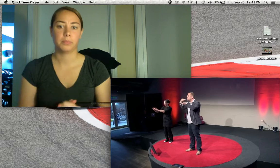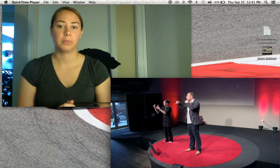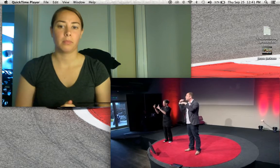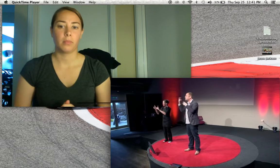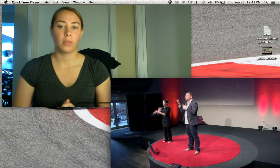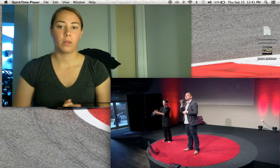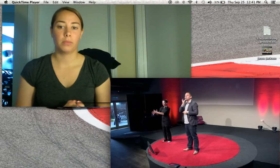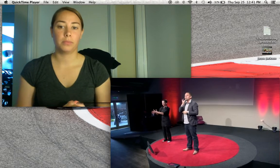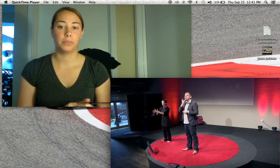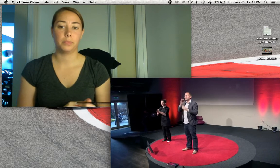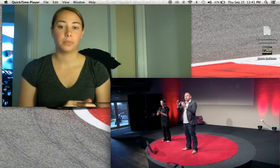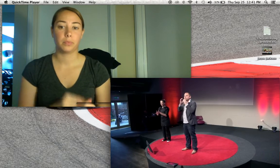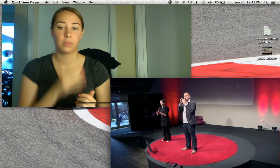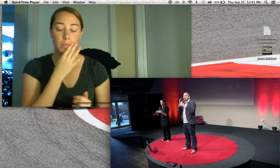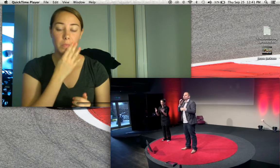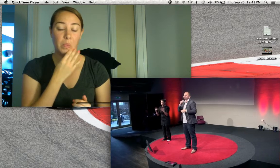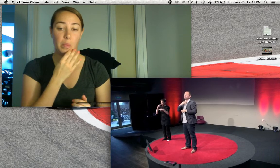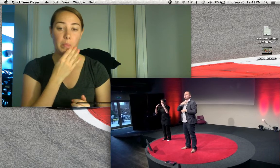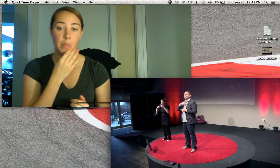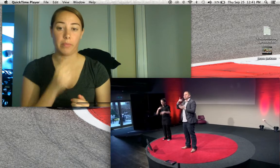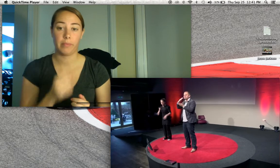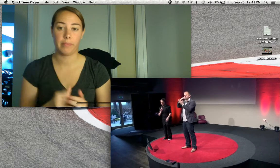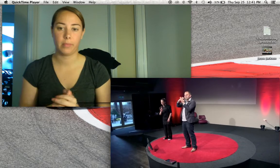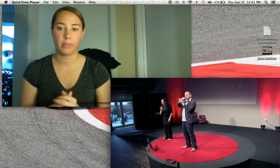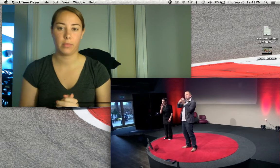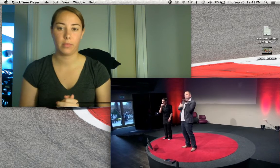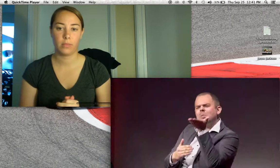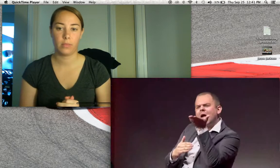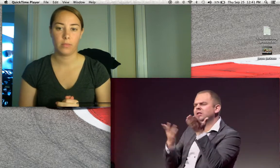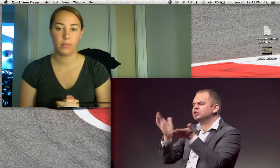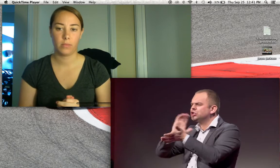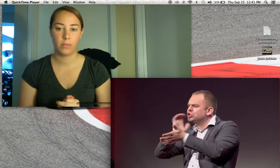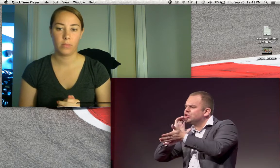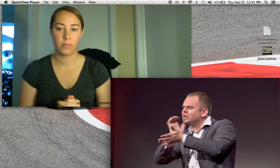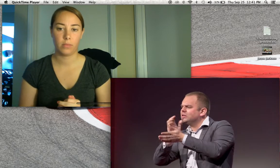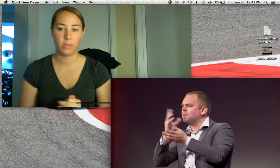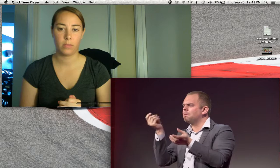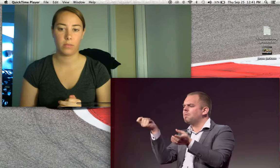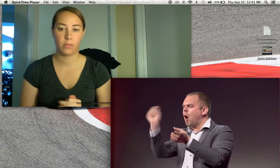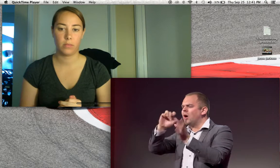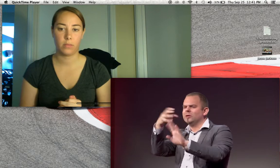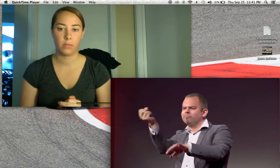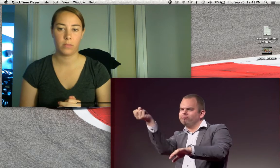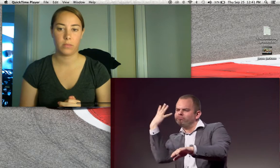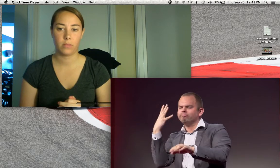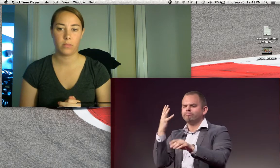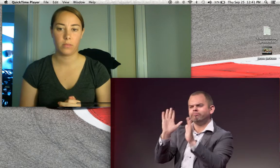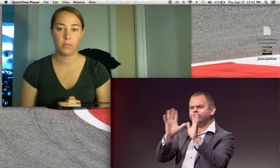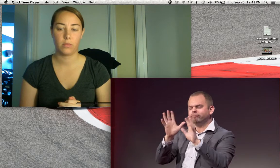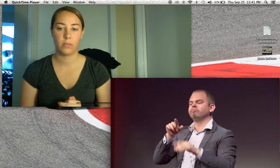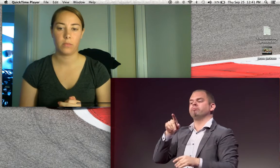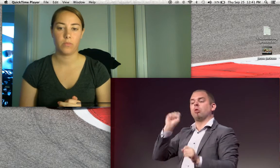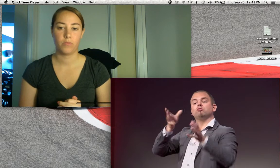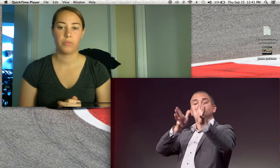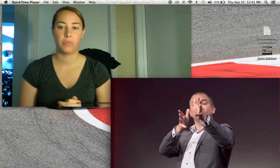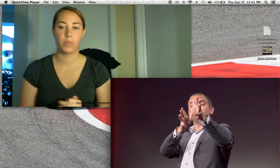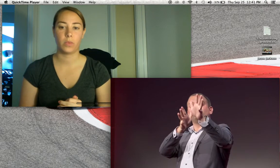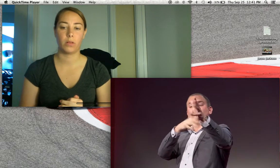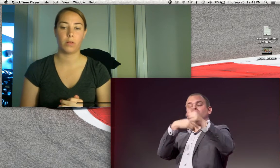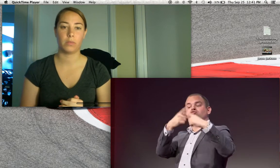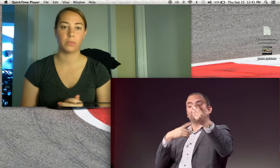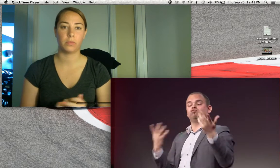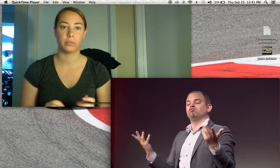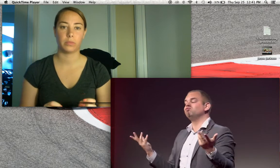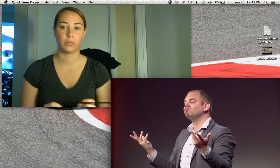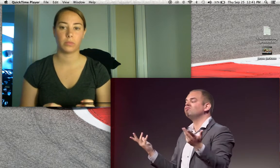signed to you. Or you go to a restaurant and you can order your favourite hamburger, extra mayo, no lettuce,